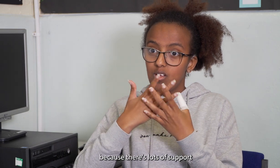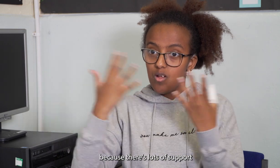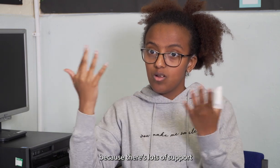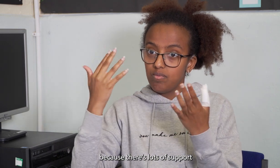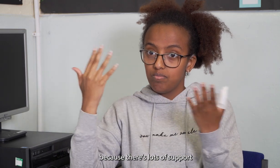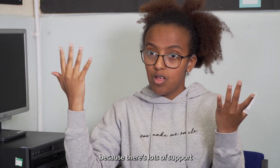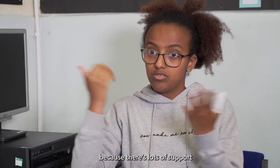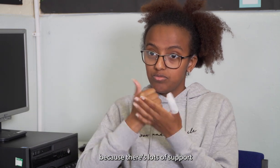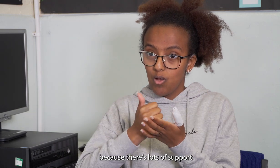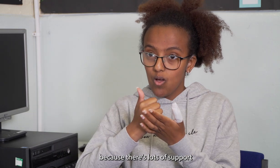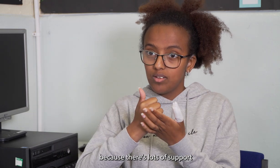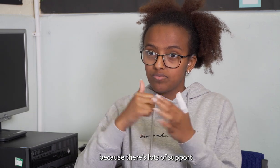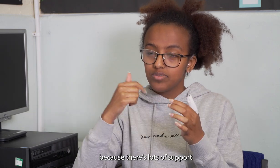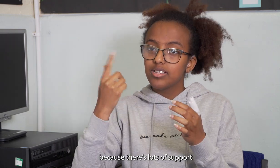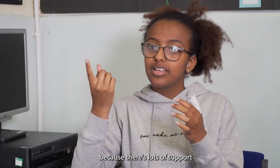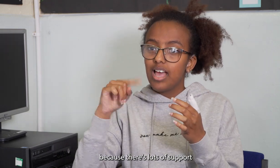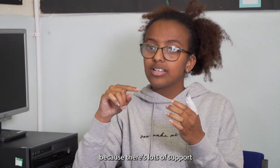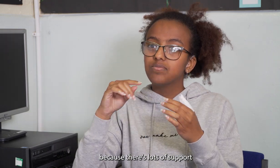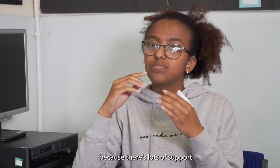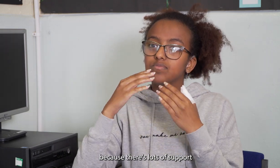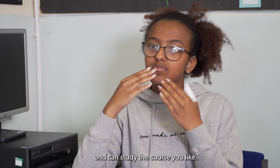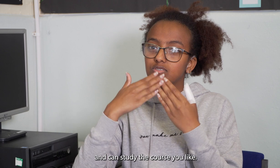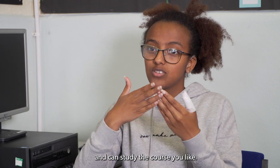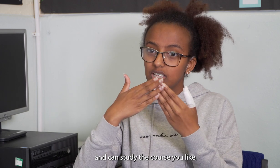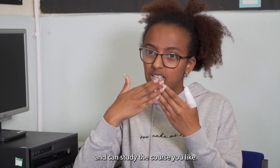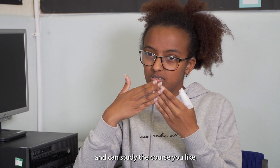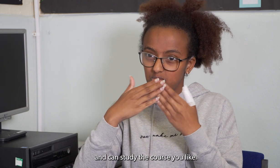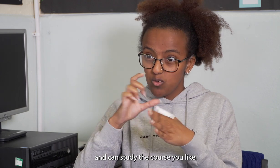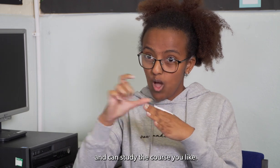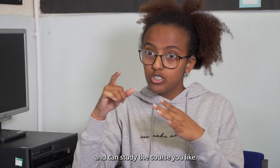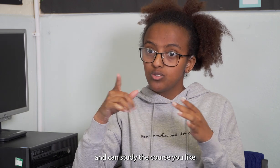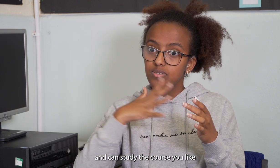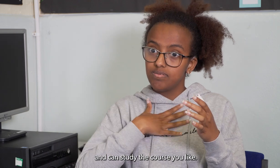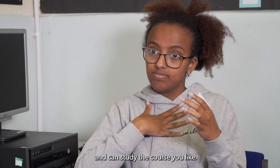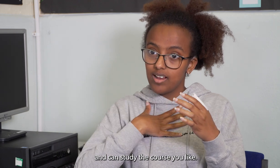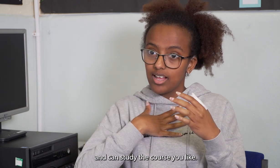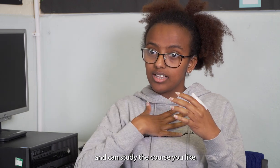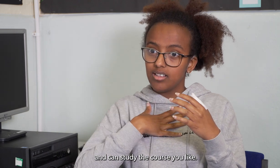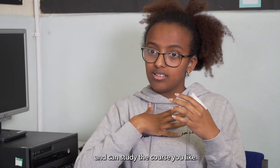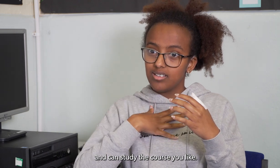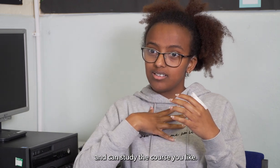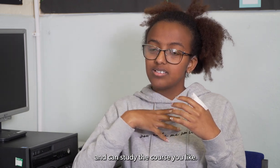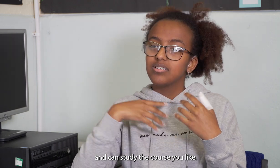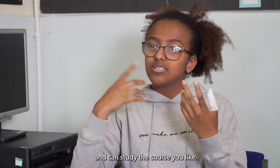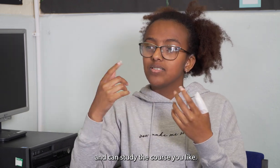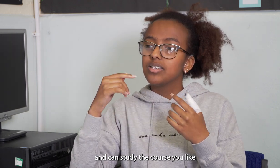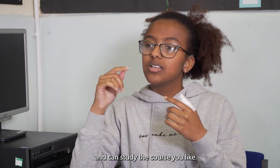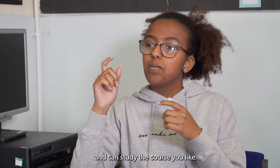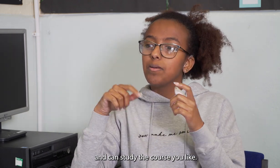course. There's lots of support and can study the course you like